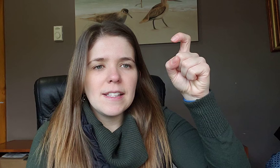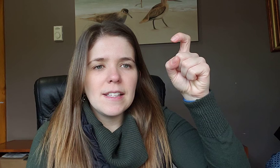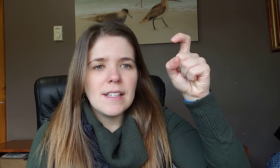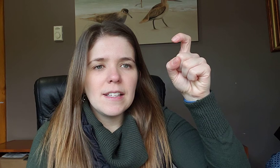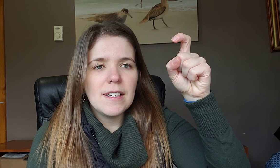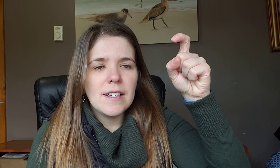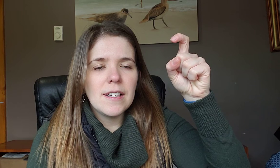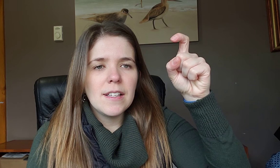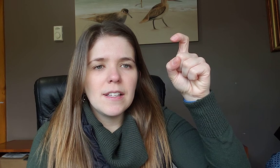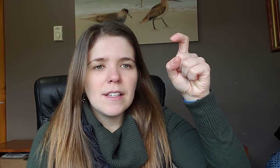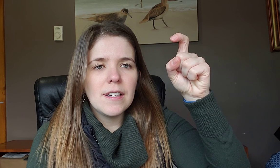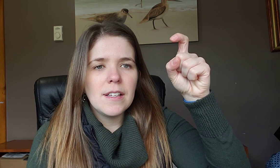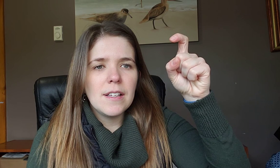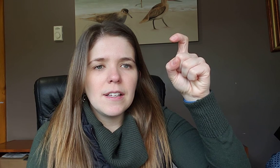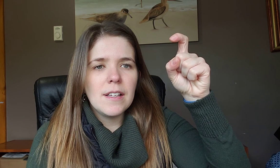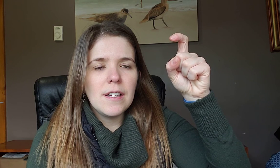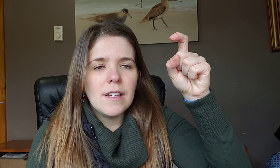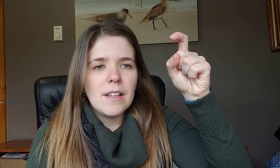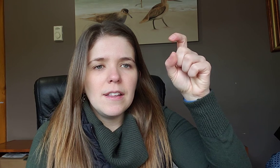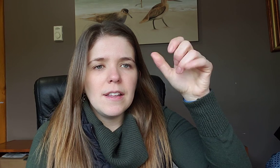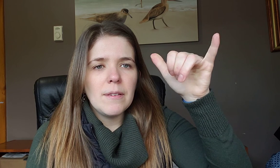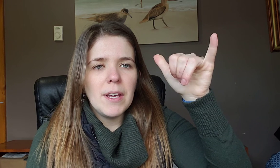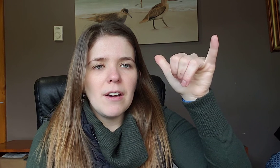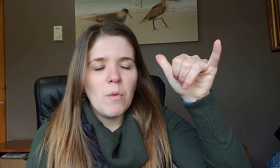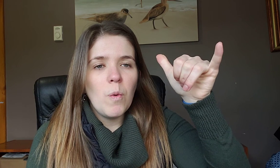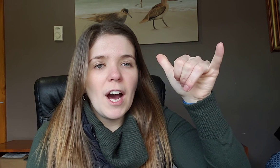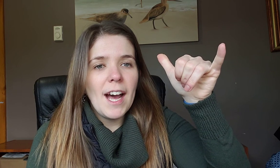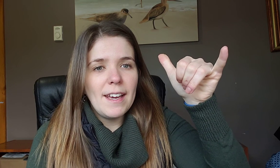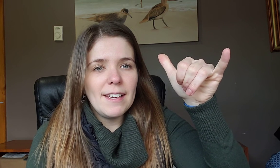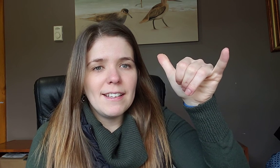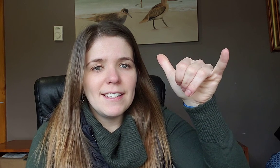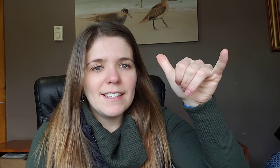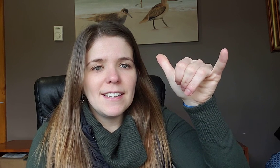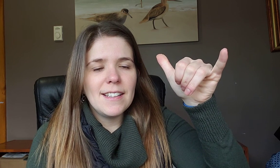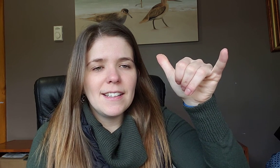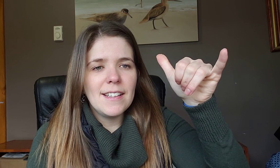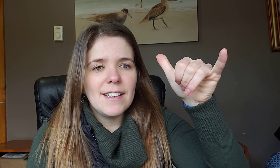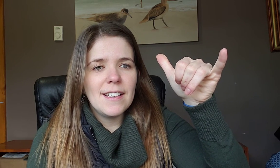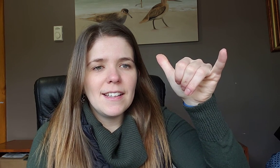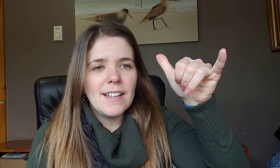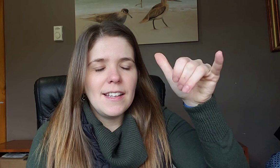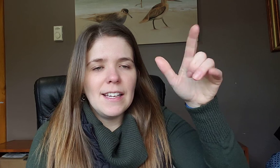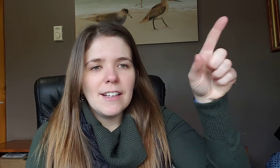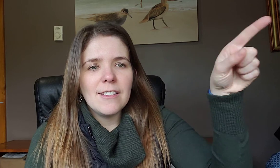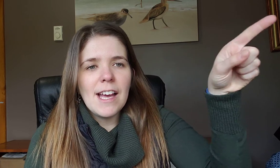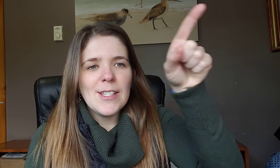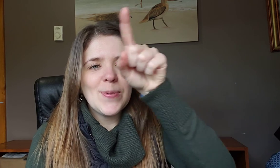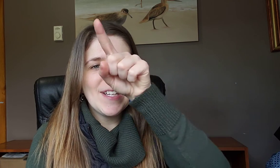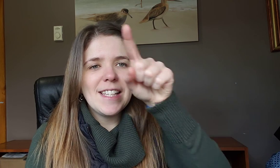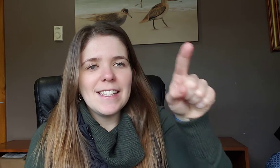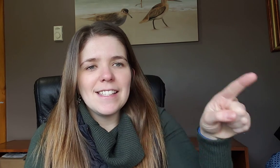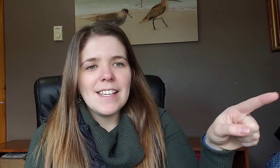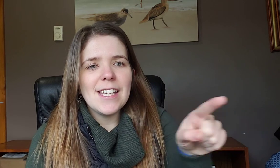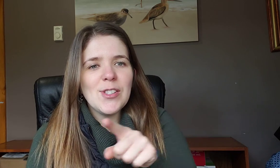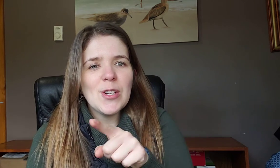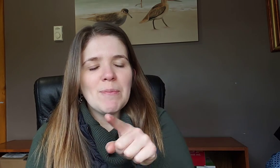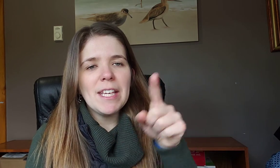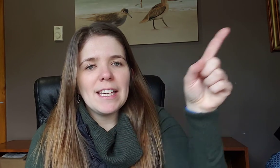then we have Y and our last one is Z so you're making